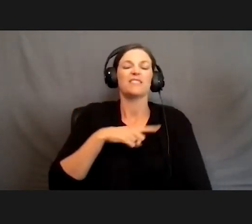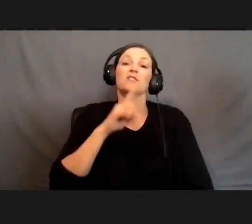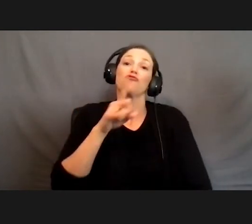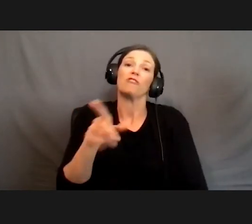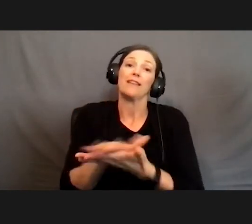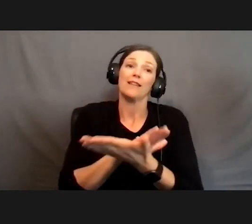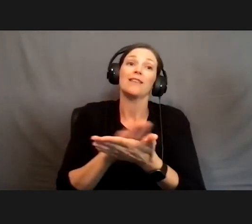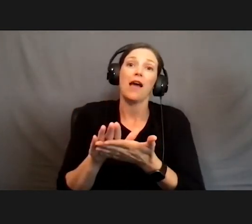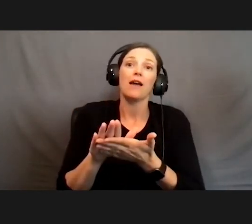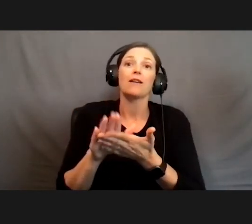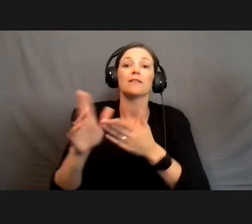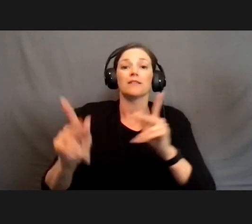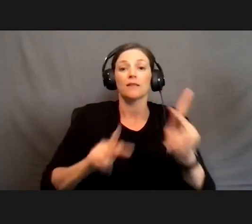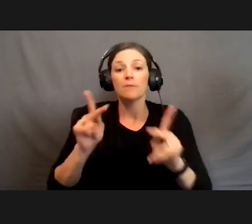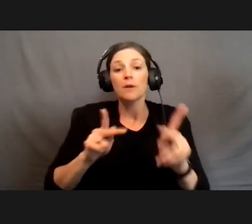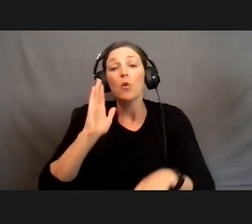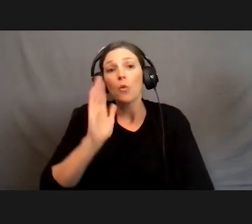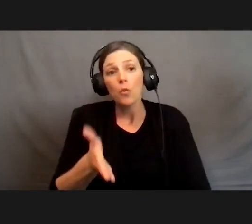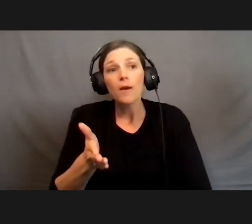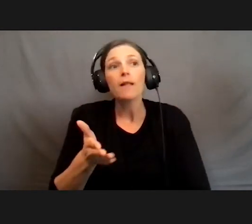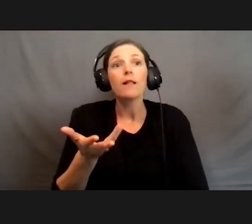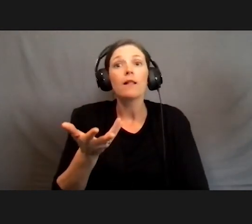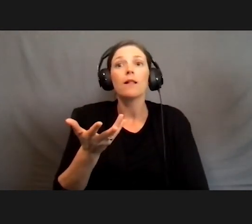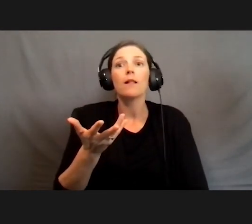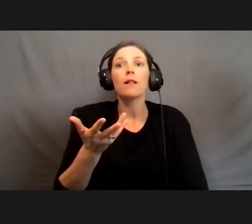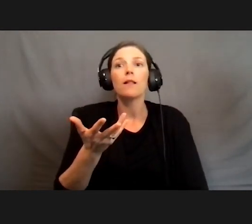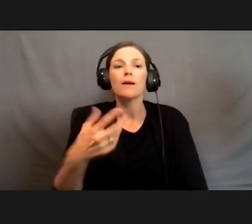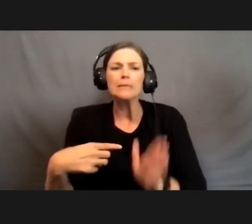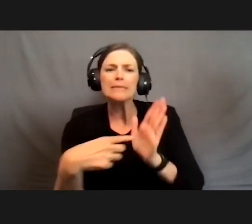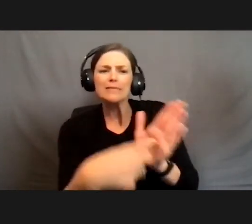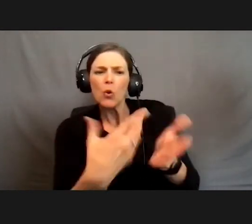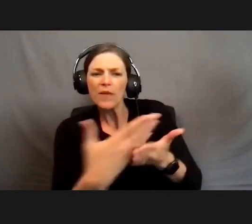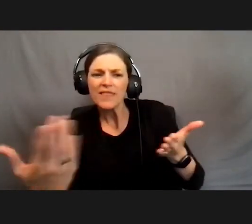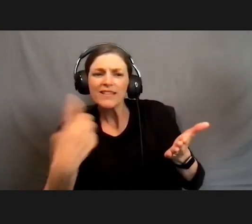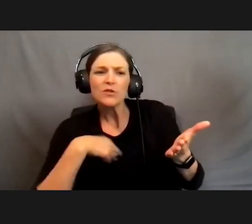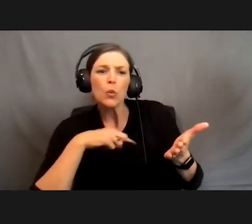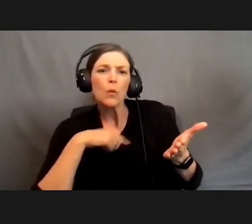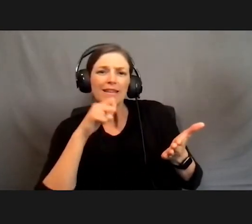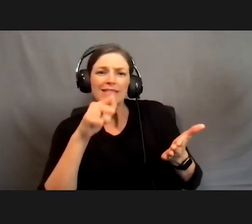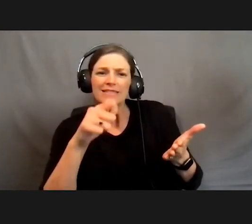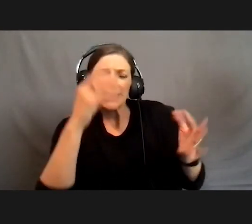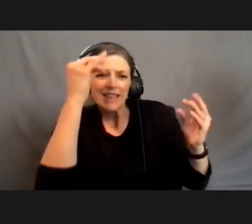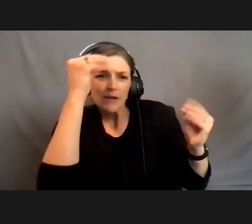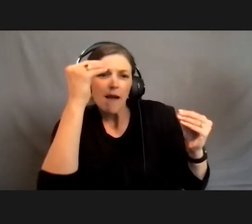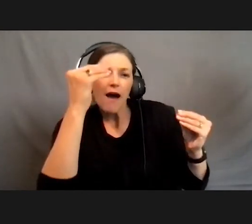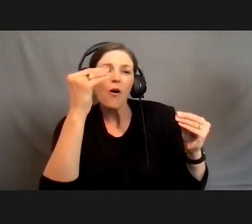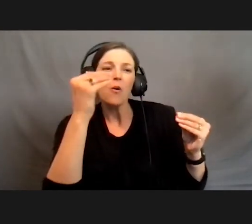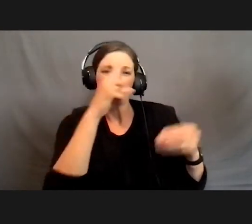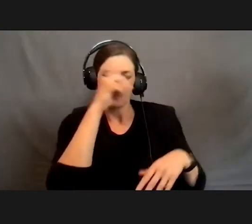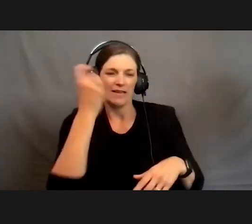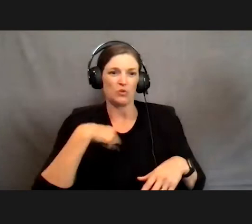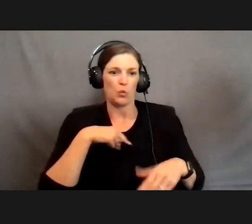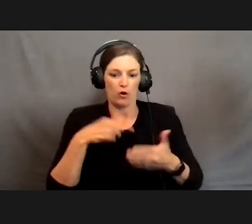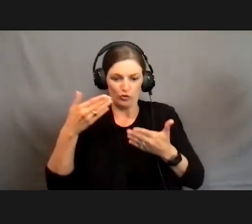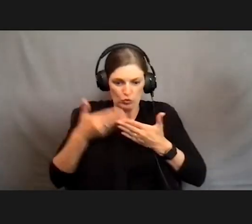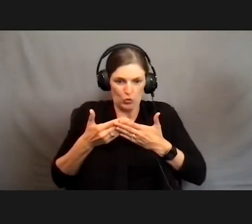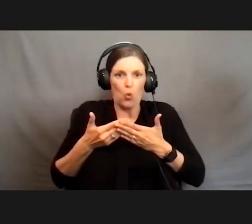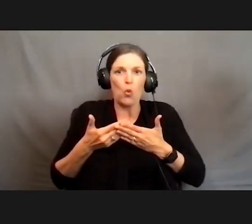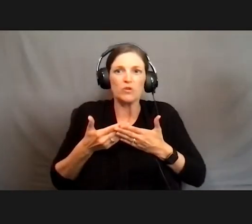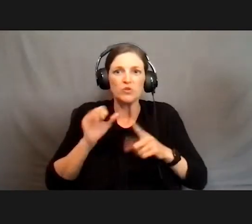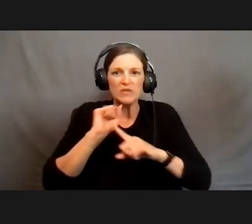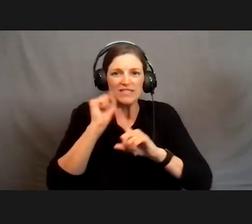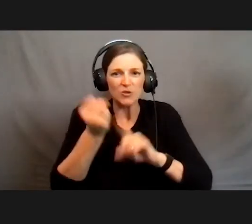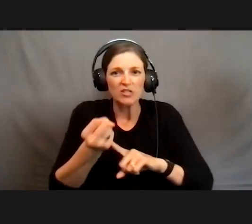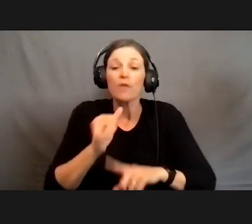folks will point out things maybe that we didn't think about because we're so attached to it. They do not have to